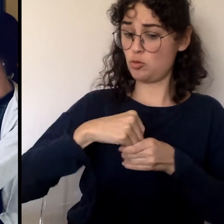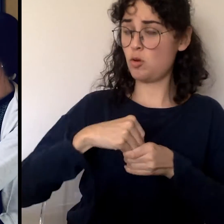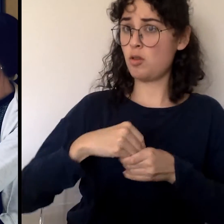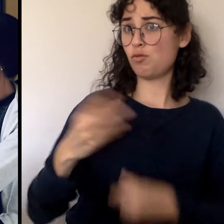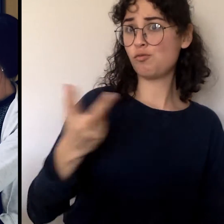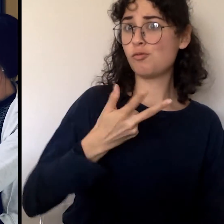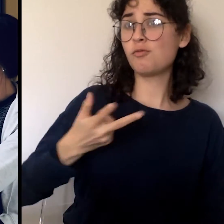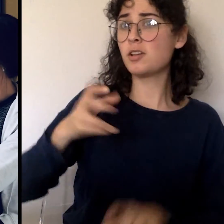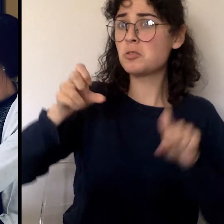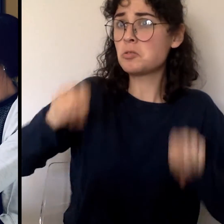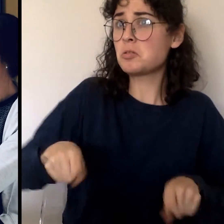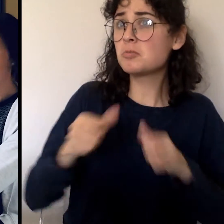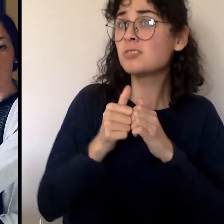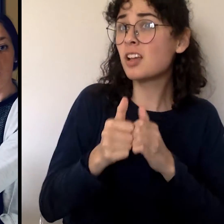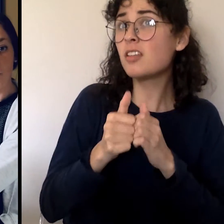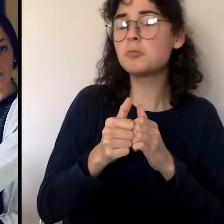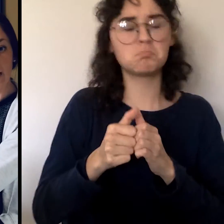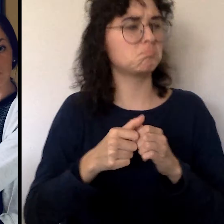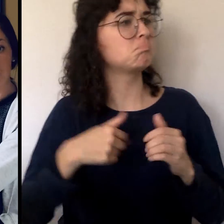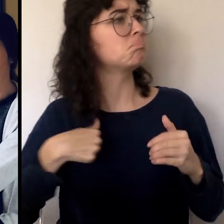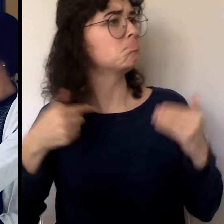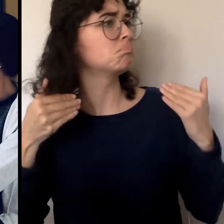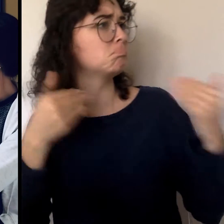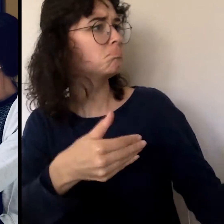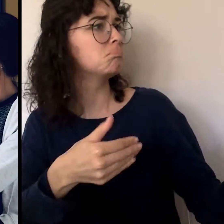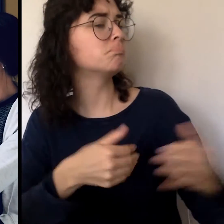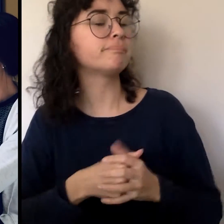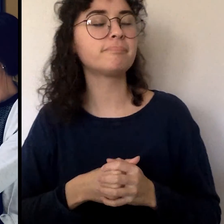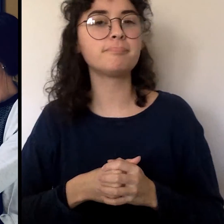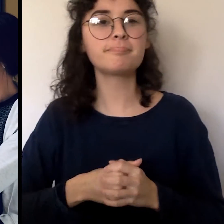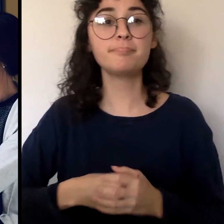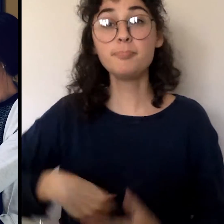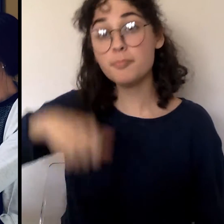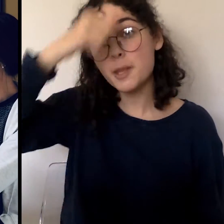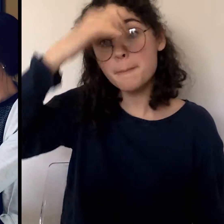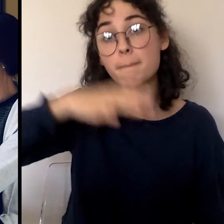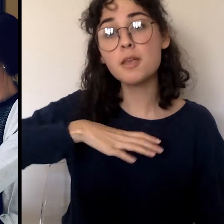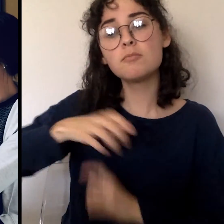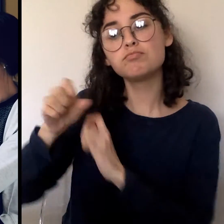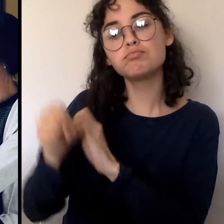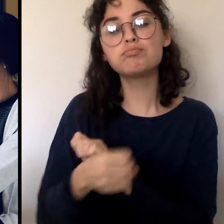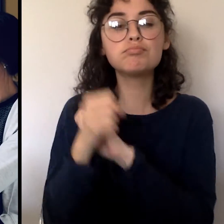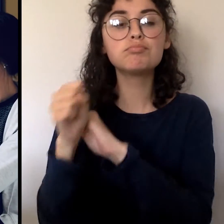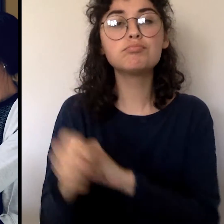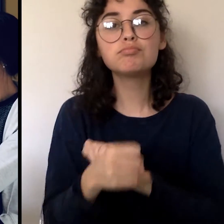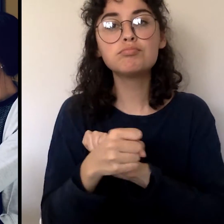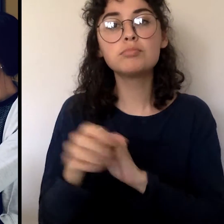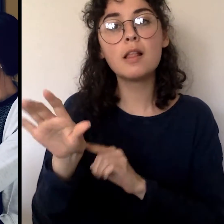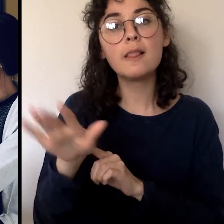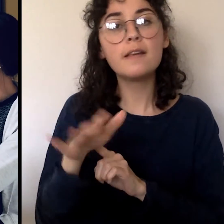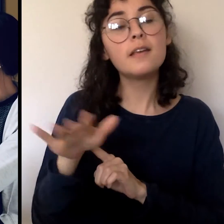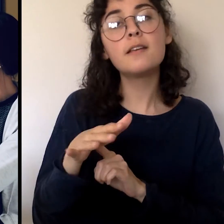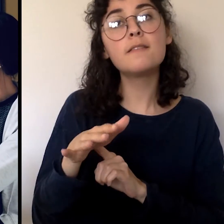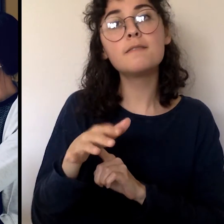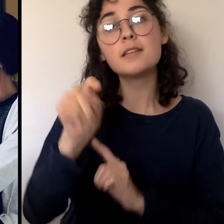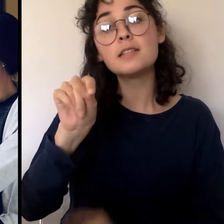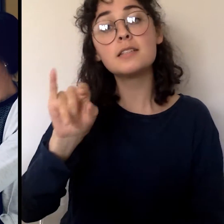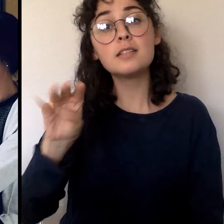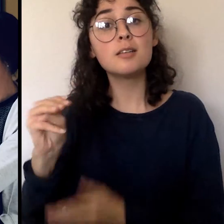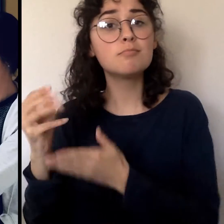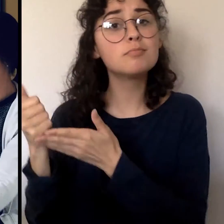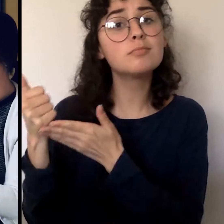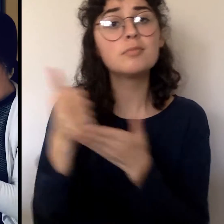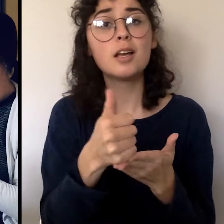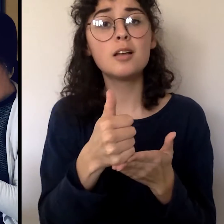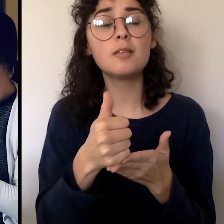deeds together. A man was raking leaves. Tim gave him a hand. Then we helped him put the